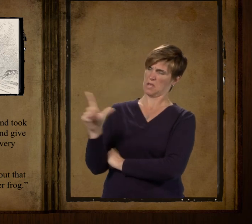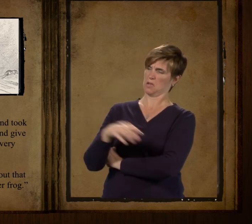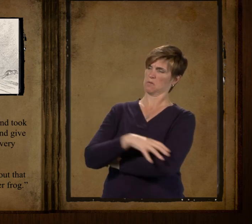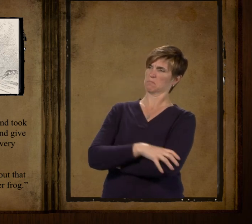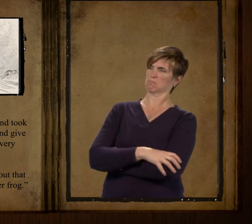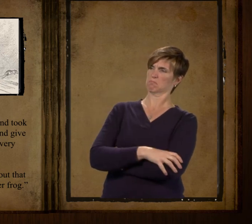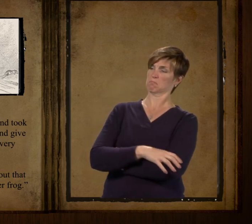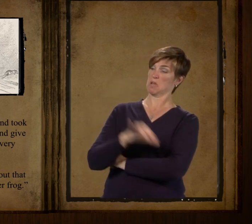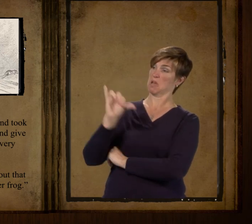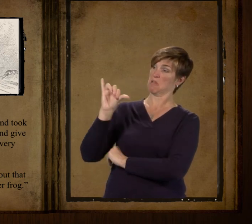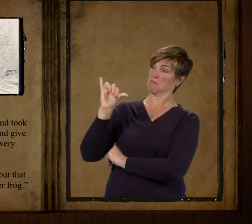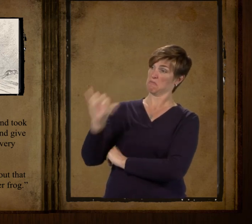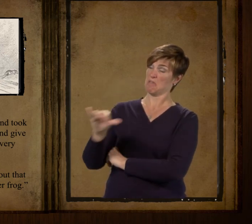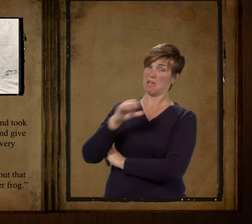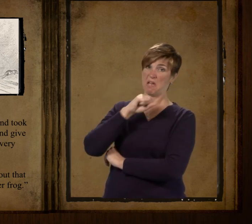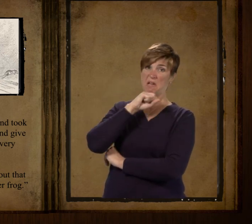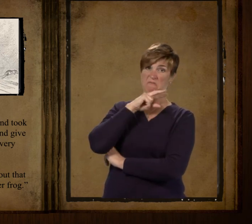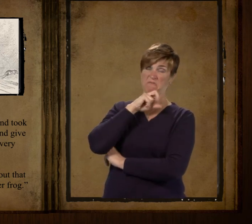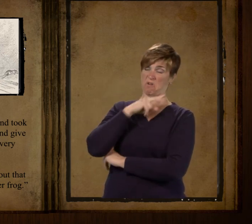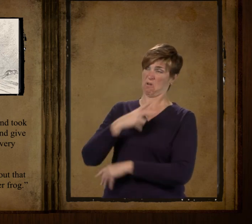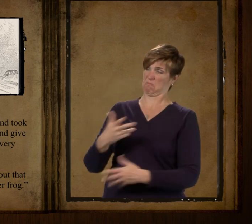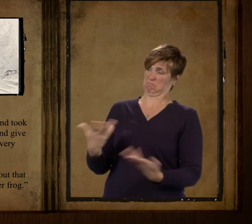and says very deliberate